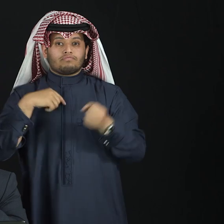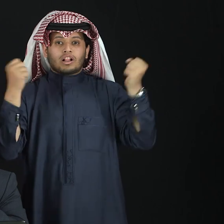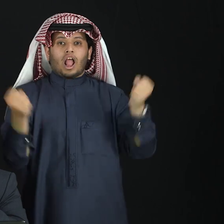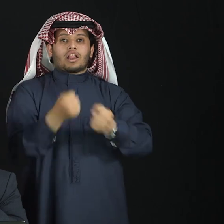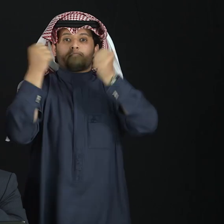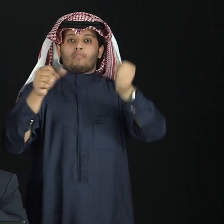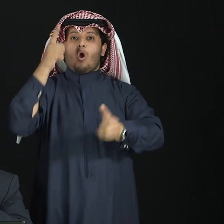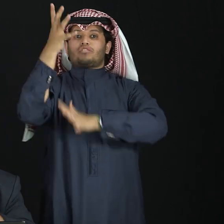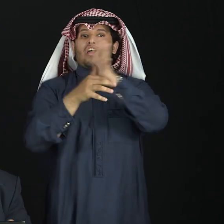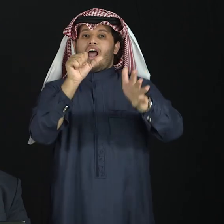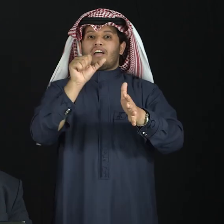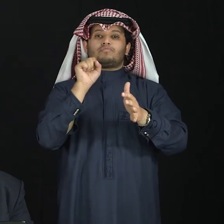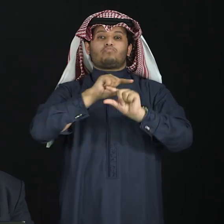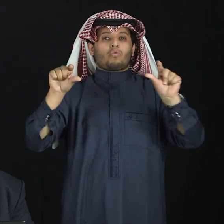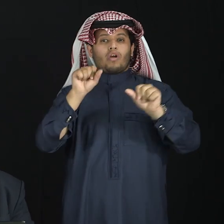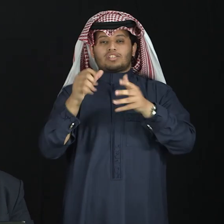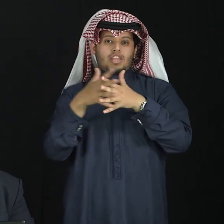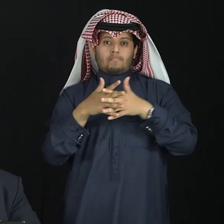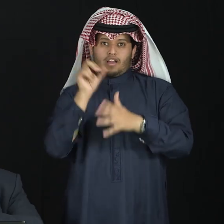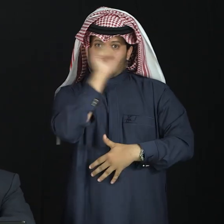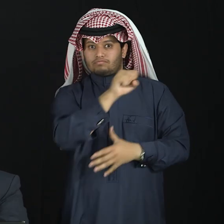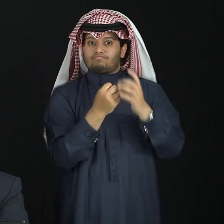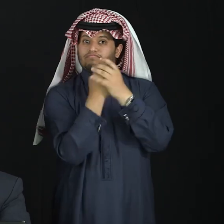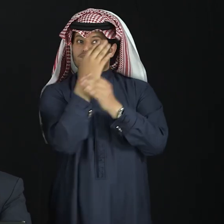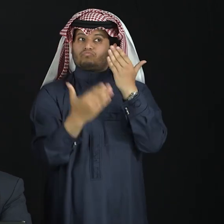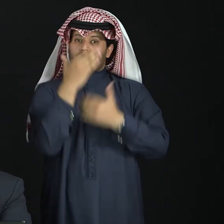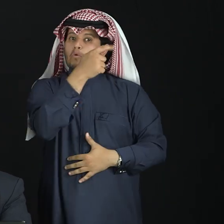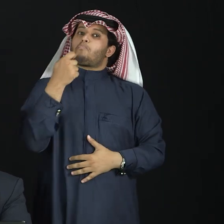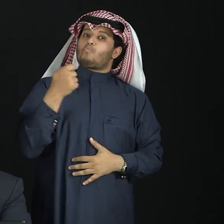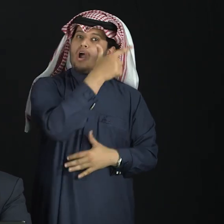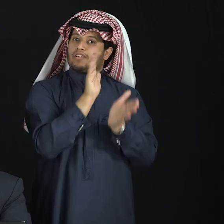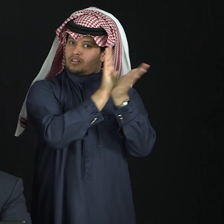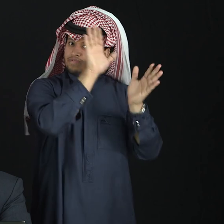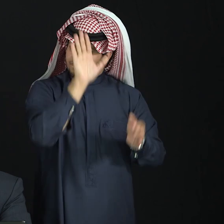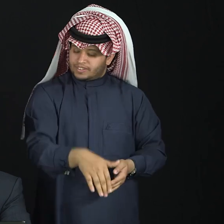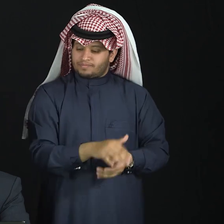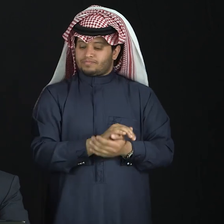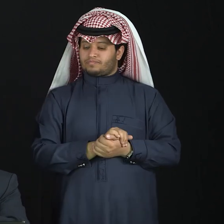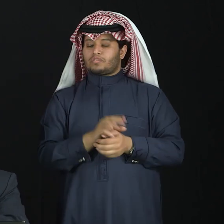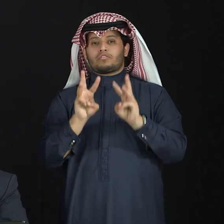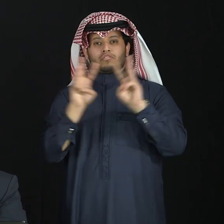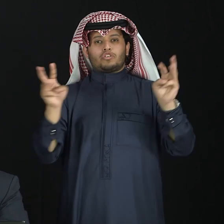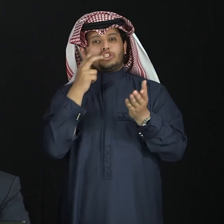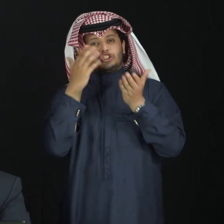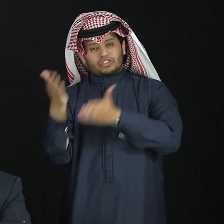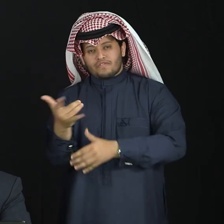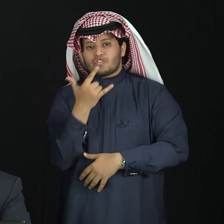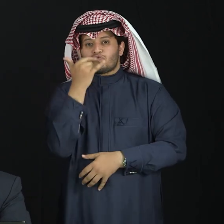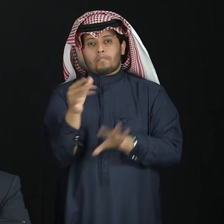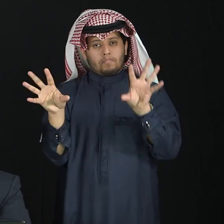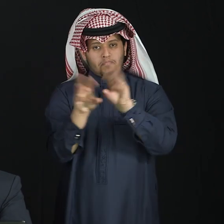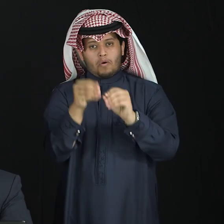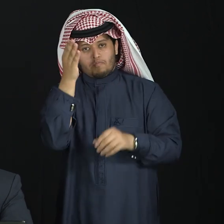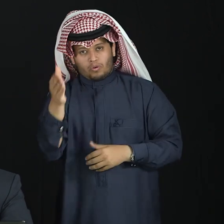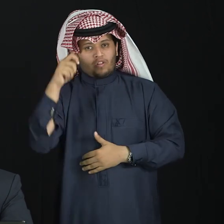In fact, this was a great achievement in the field of the deaf students. I'm going to watch that in this